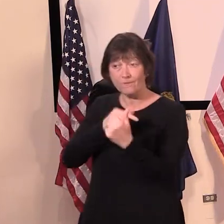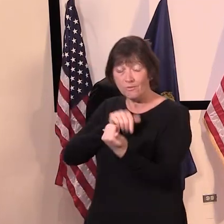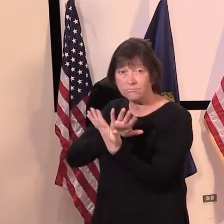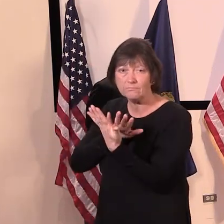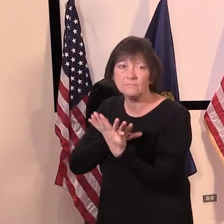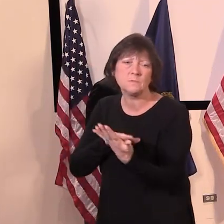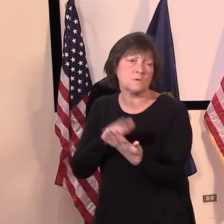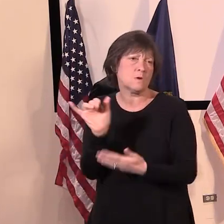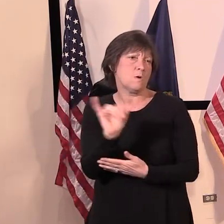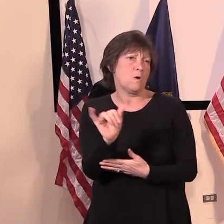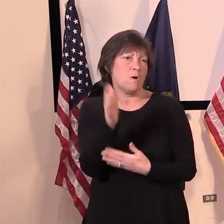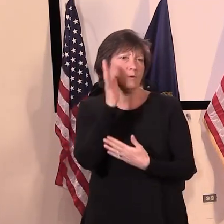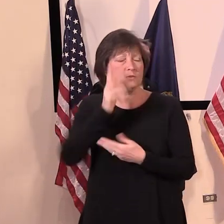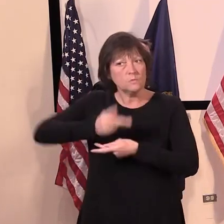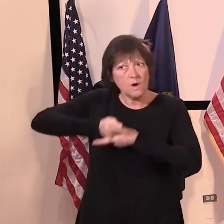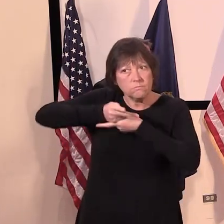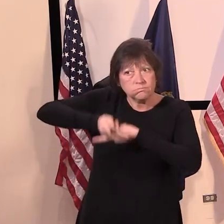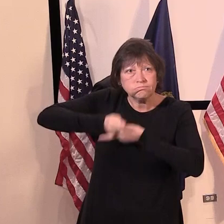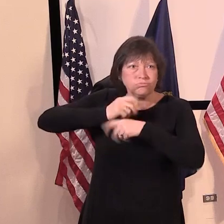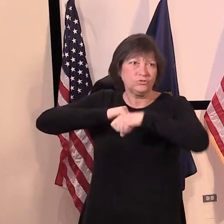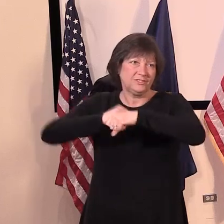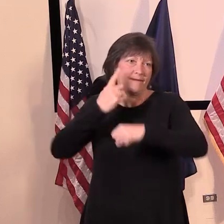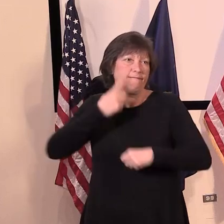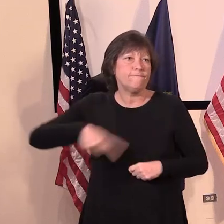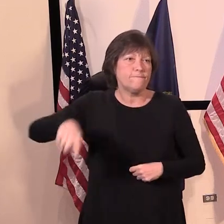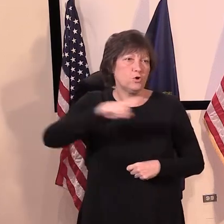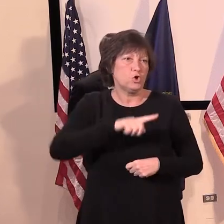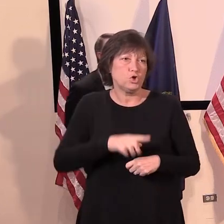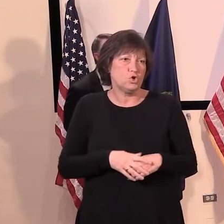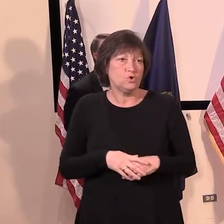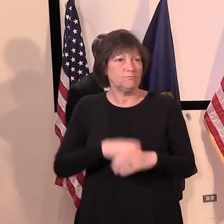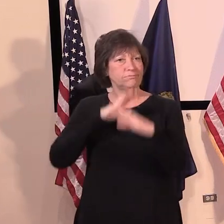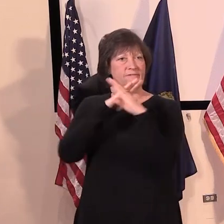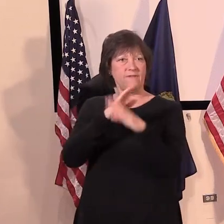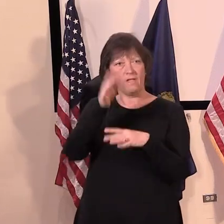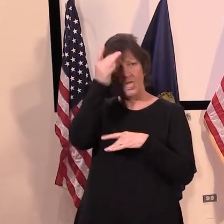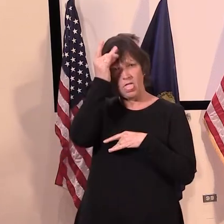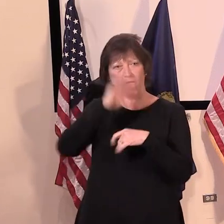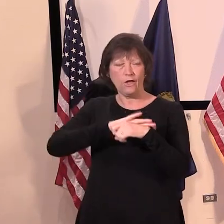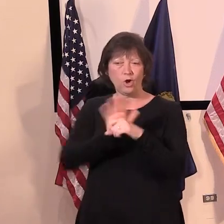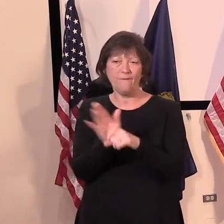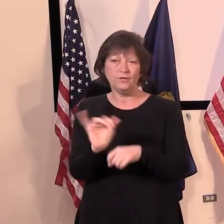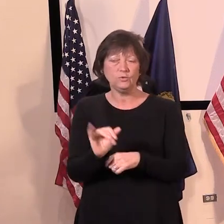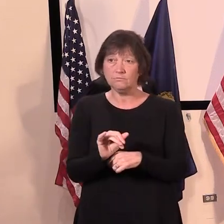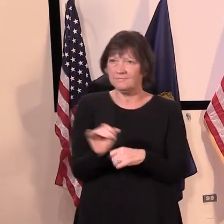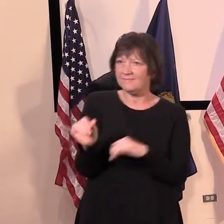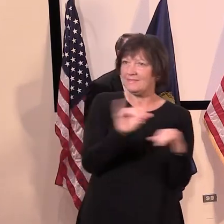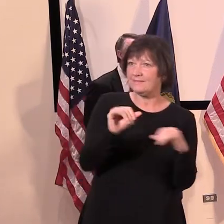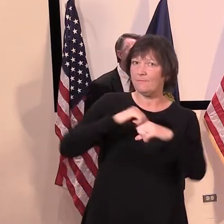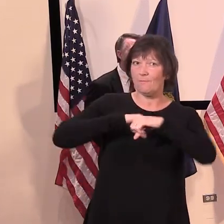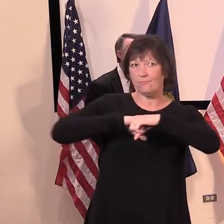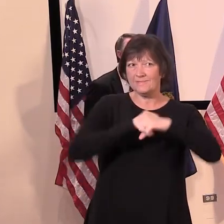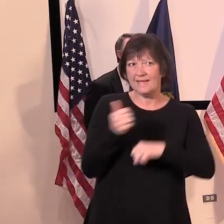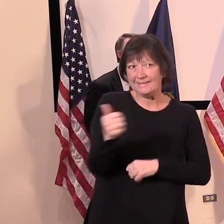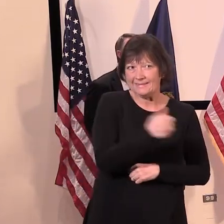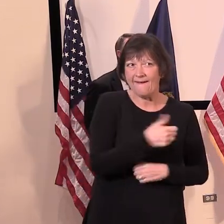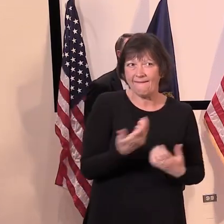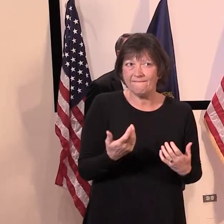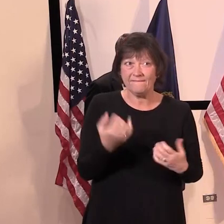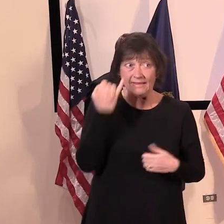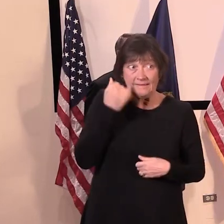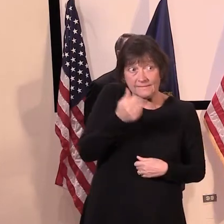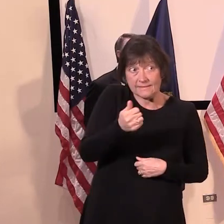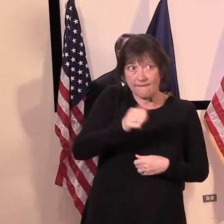would also be protective for you, just as it would be protective from them if you actually had COVID yourself.